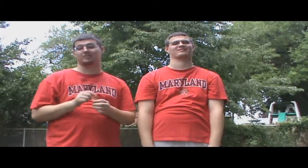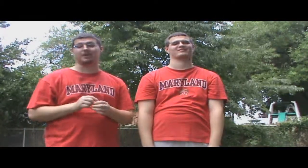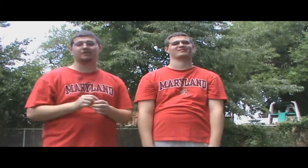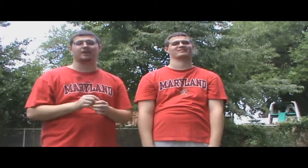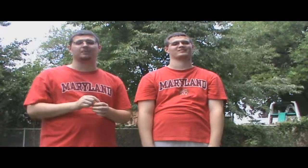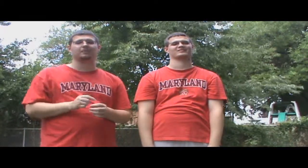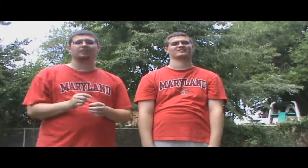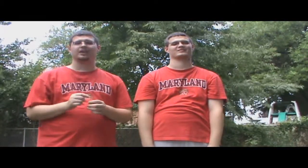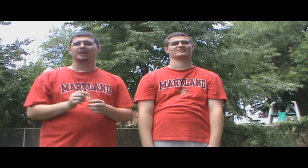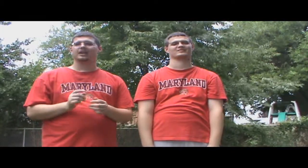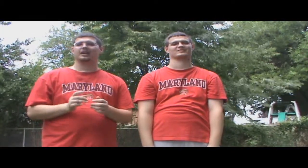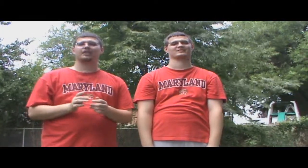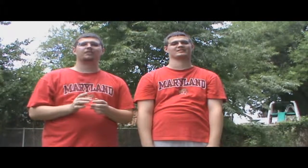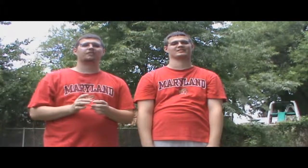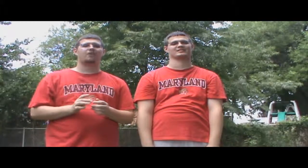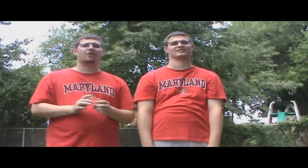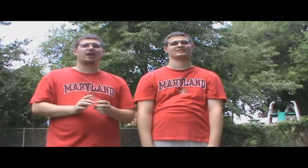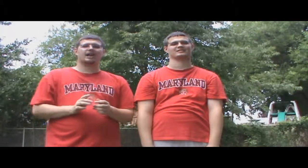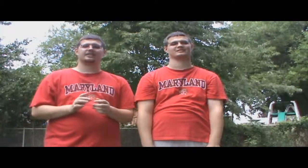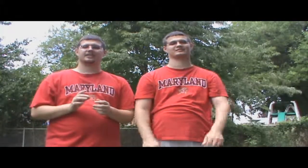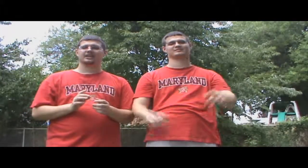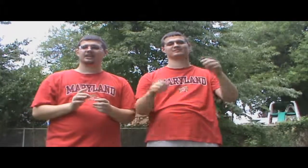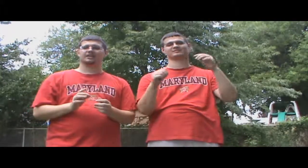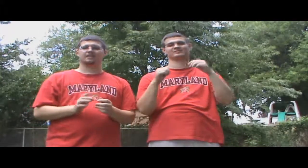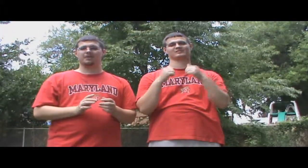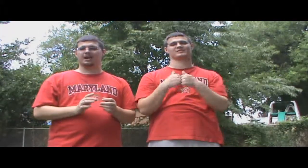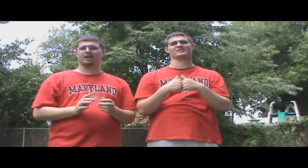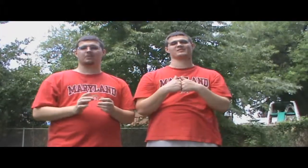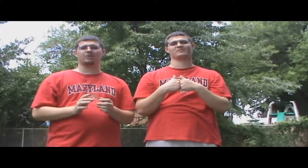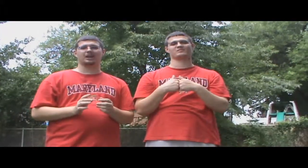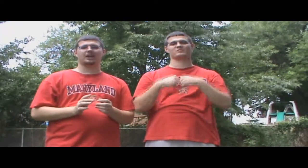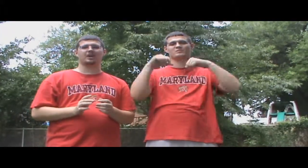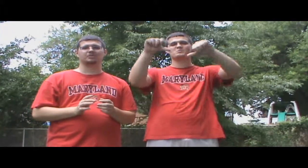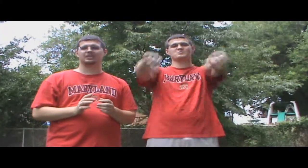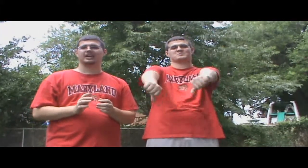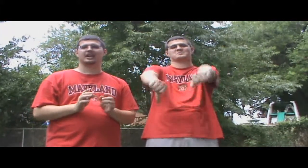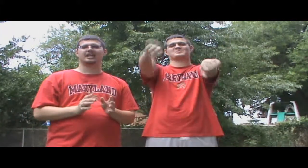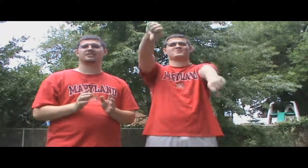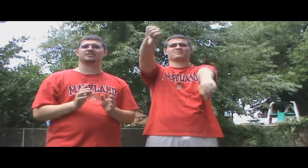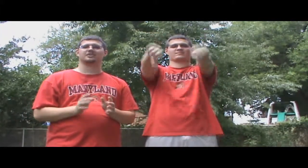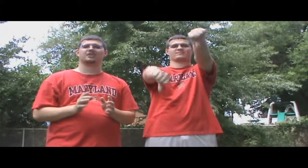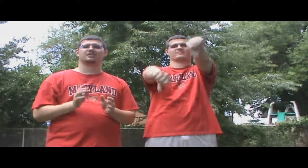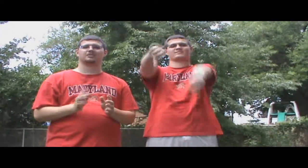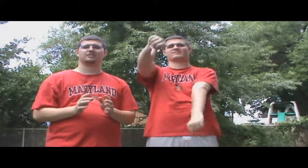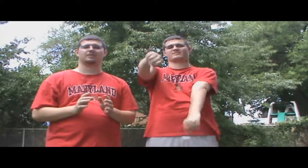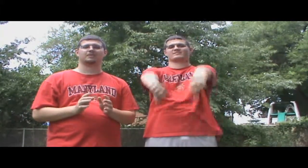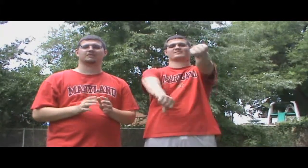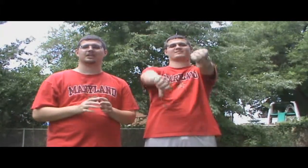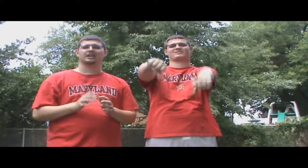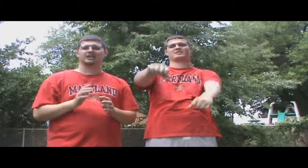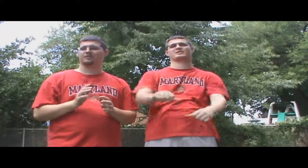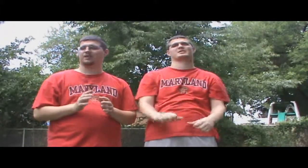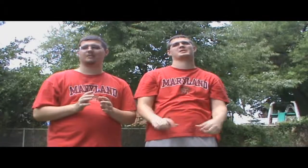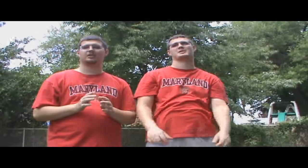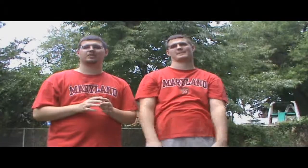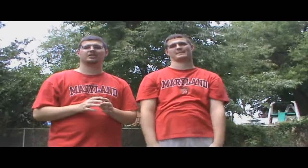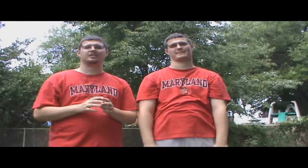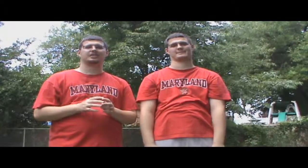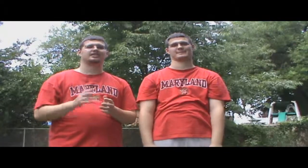You can probably find one. Now, as far as the American Wii goes, it sucks balls. It's family-oriented. Like I